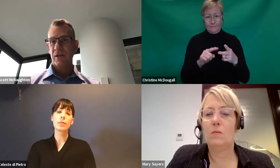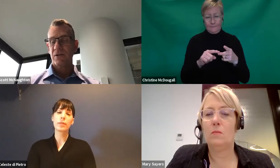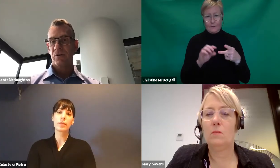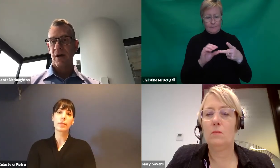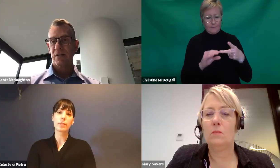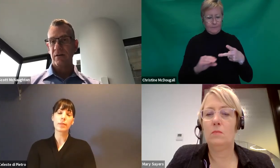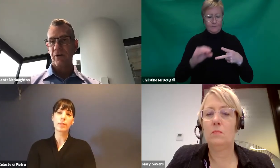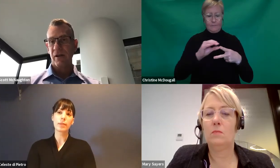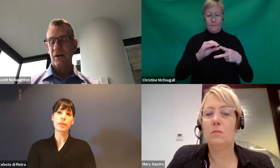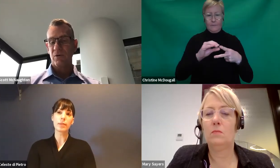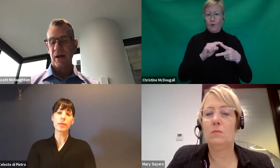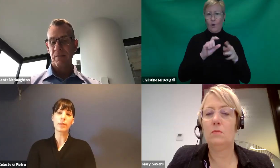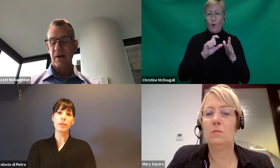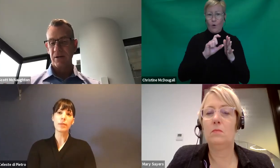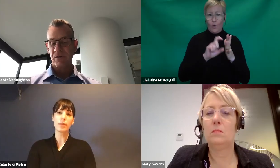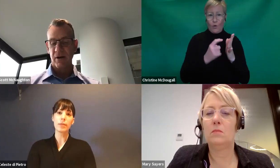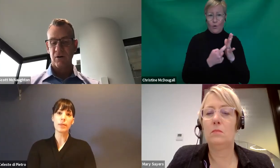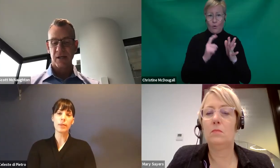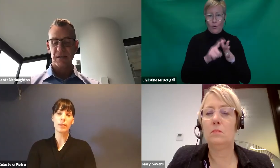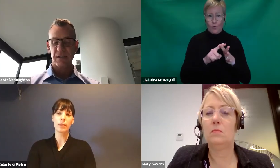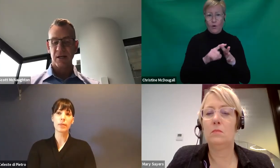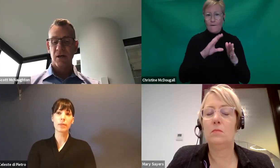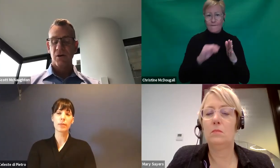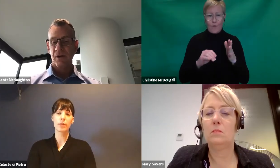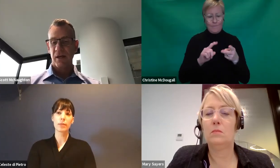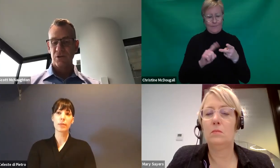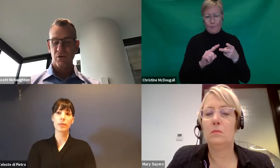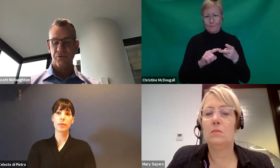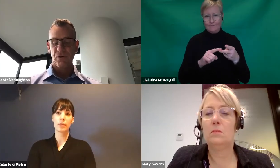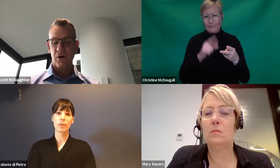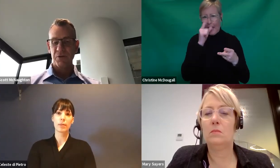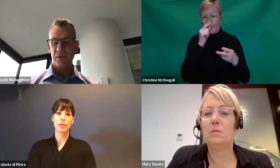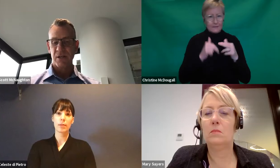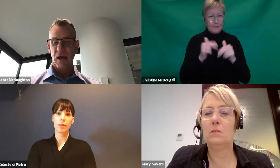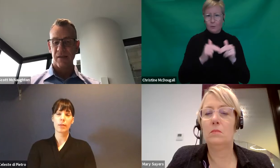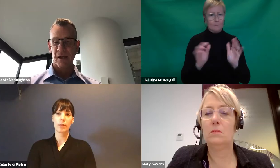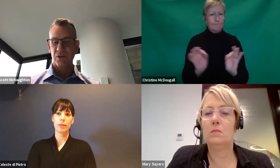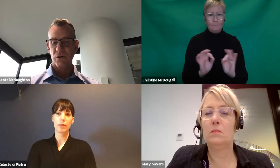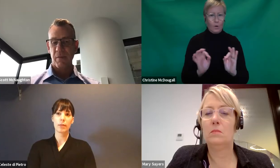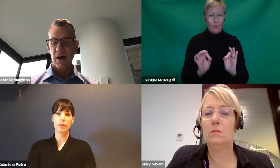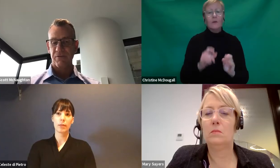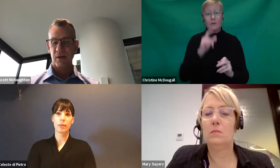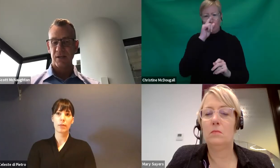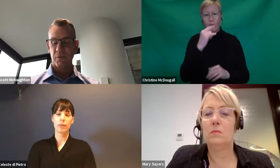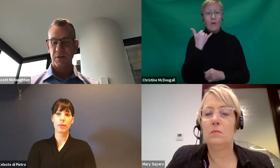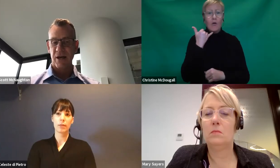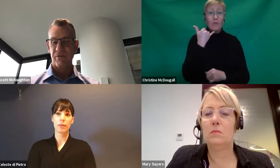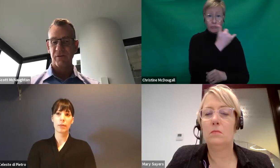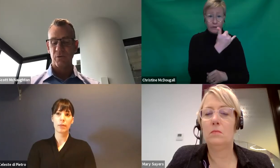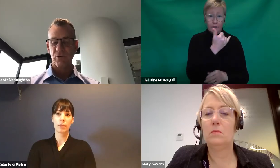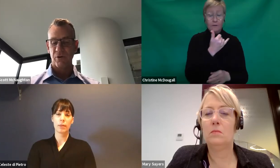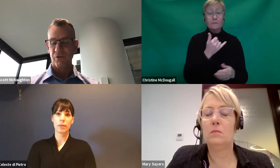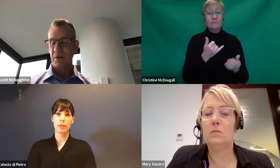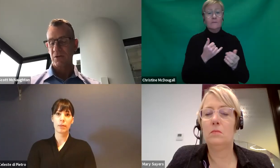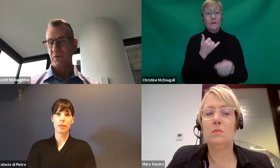talking to us, our local area coordinator partners or our contact center, who can then talk through your options and then talk about if we do a plan